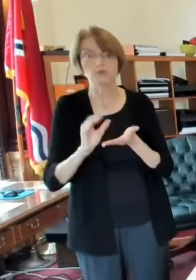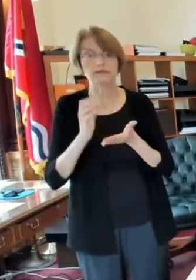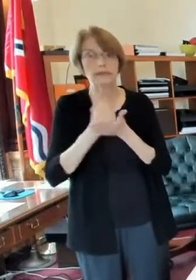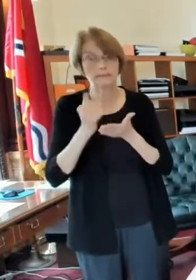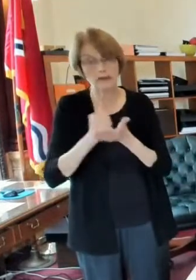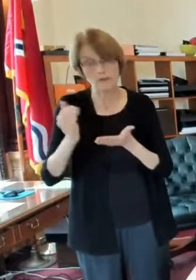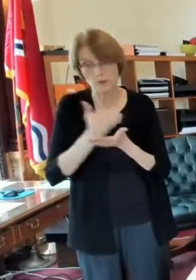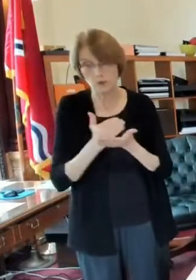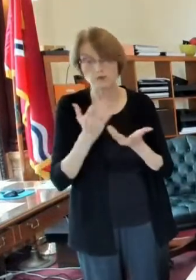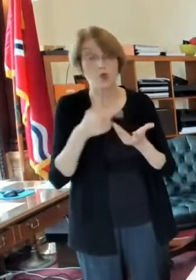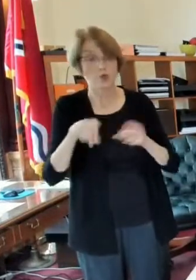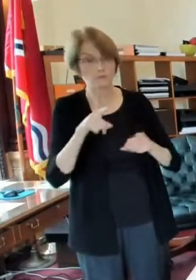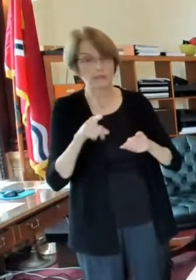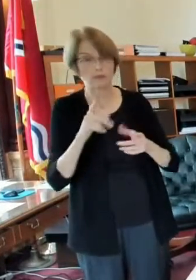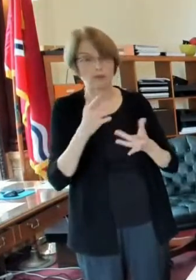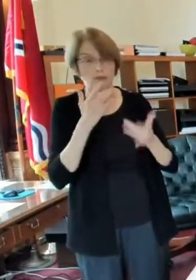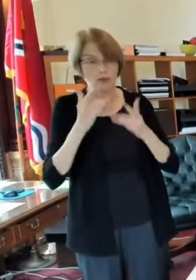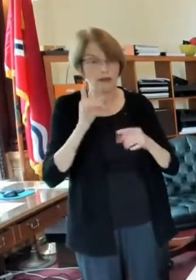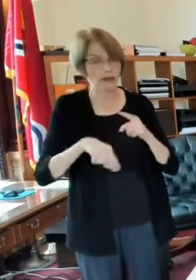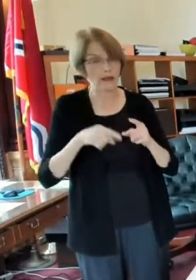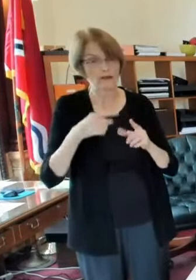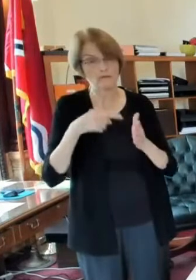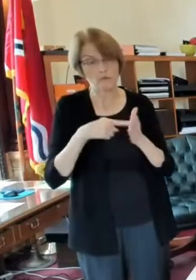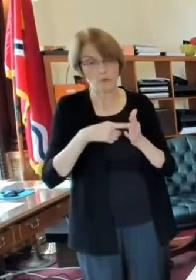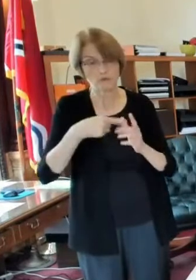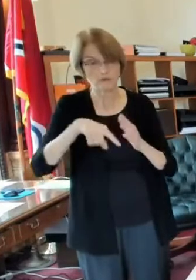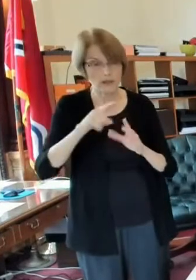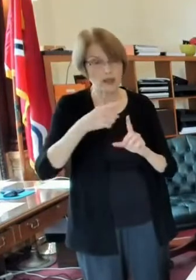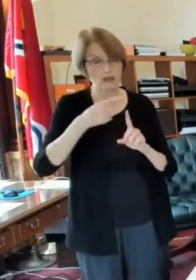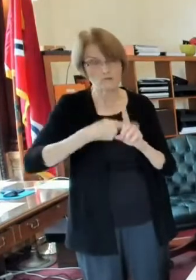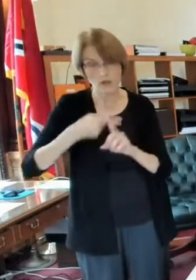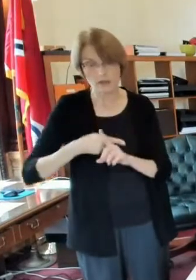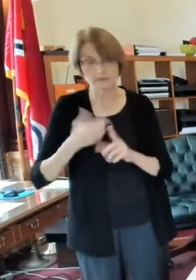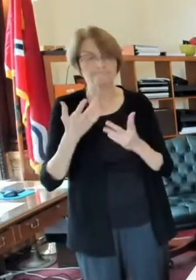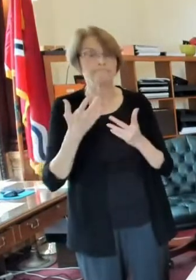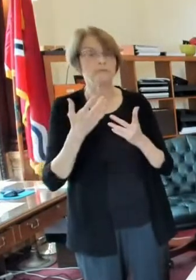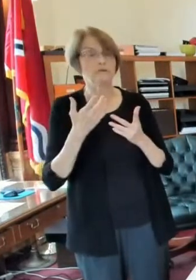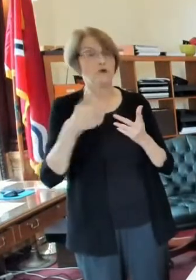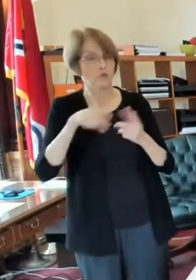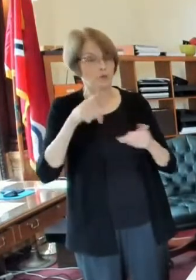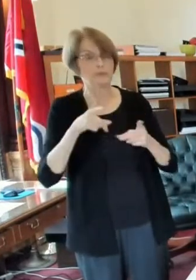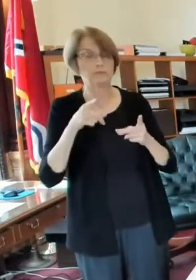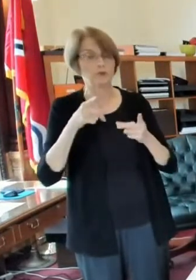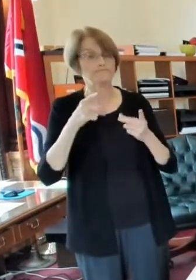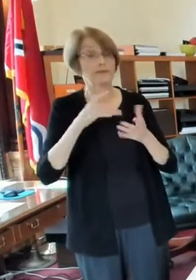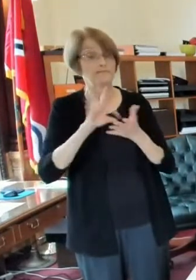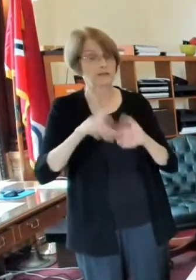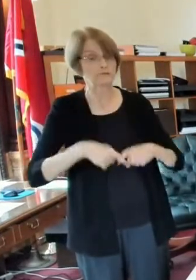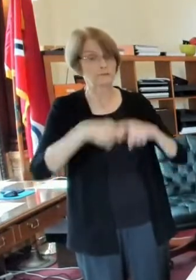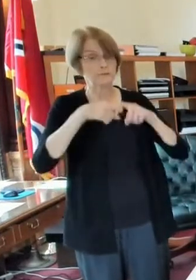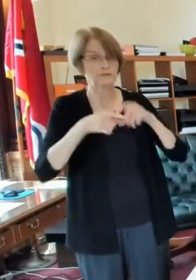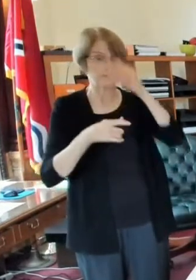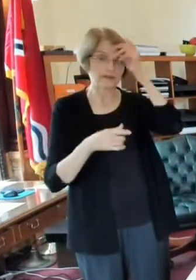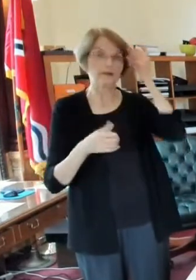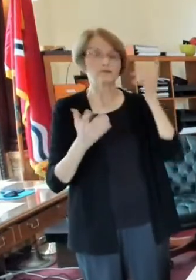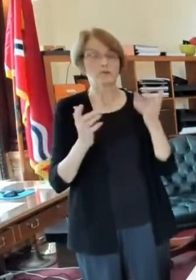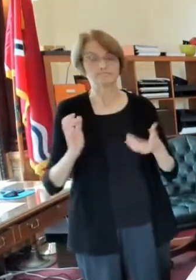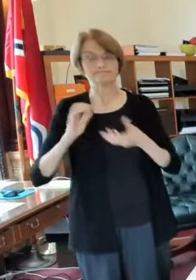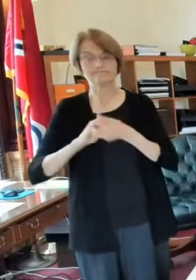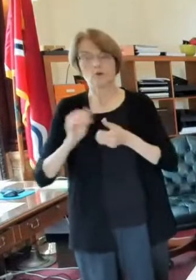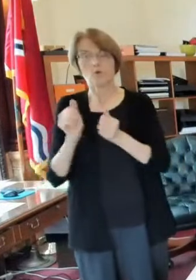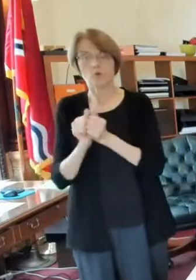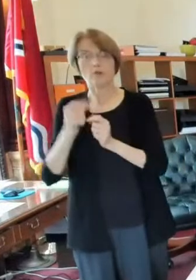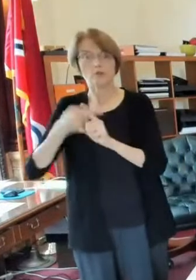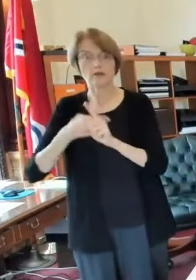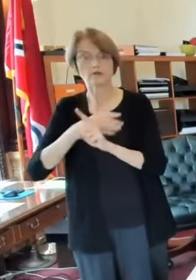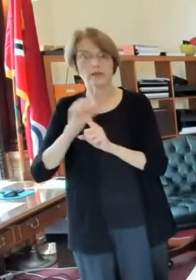that it works in in connection with our um rental and mortgage assistance program as